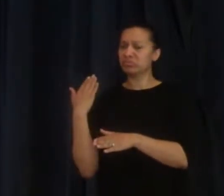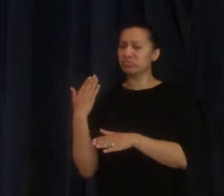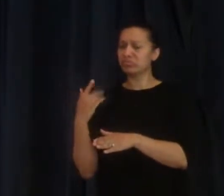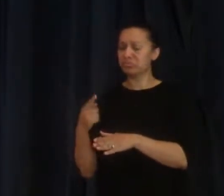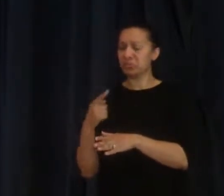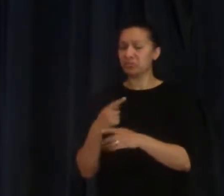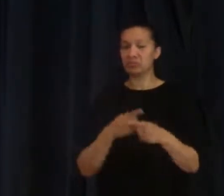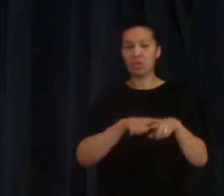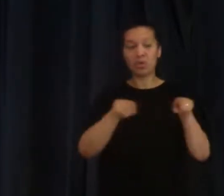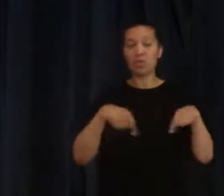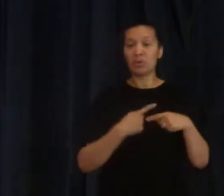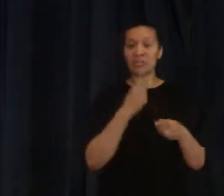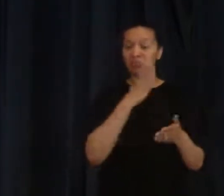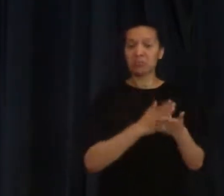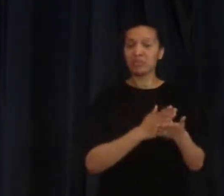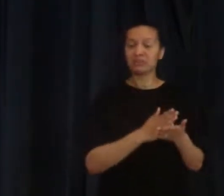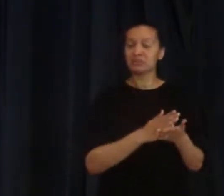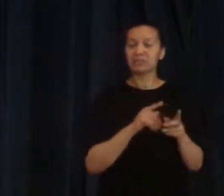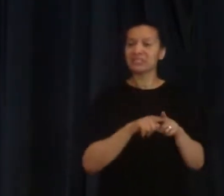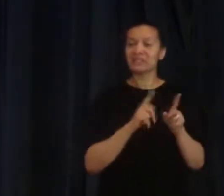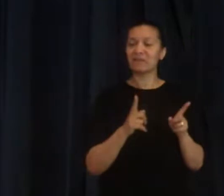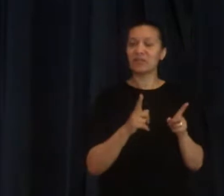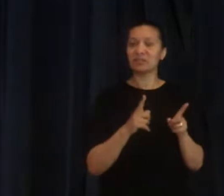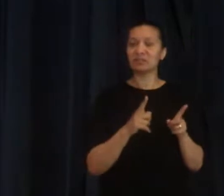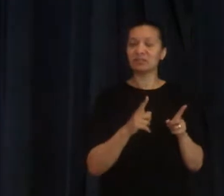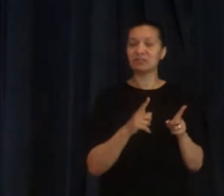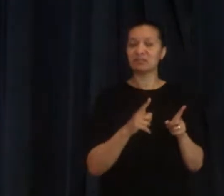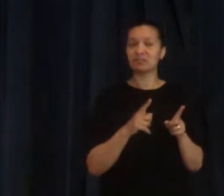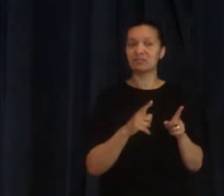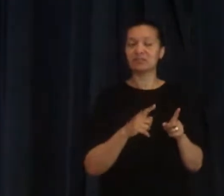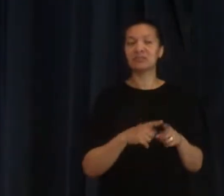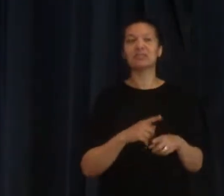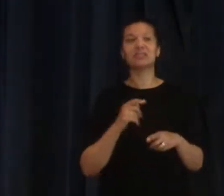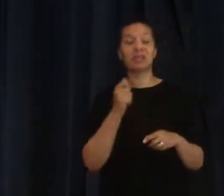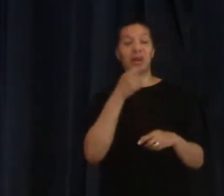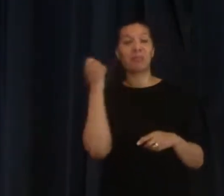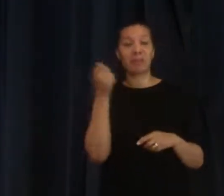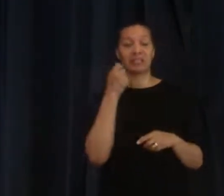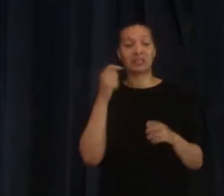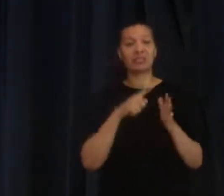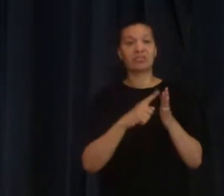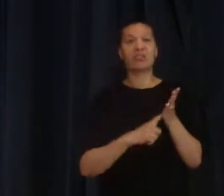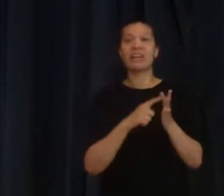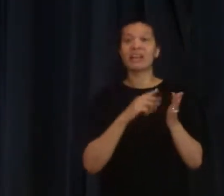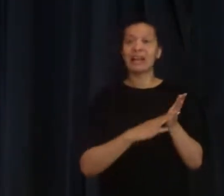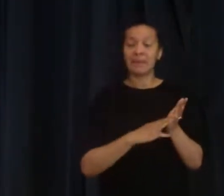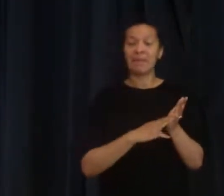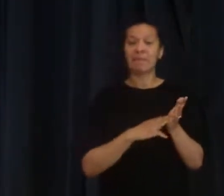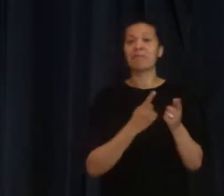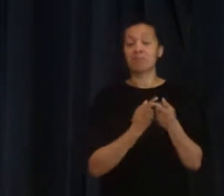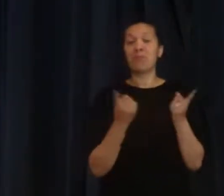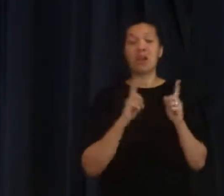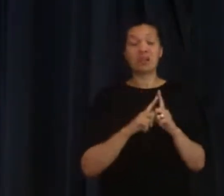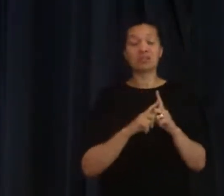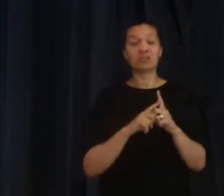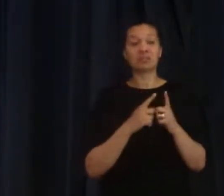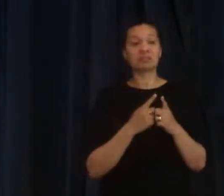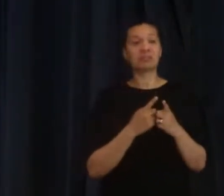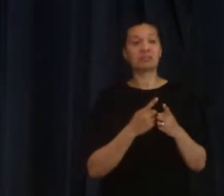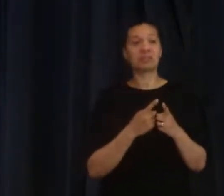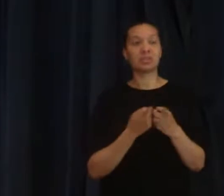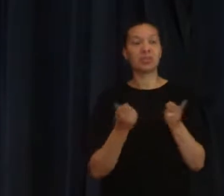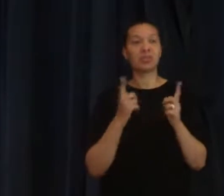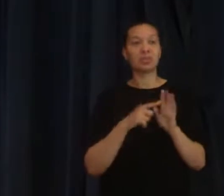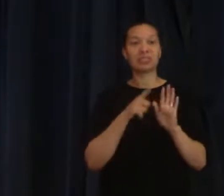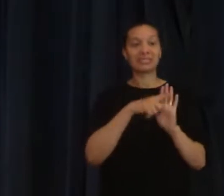see, we have a statement of faith as an healing Pentecostal church. We believe, we have a